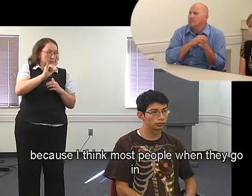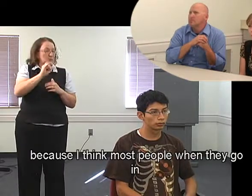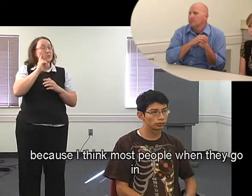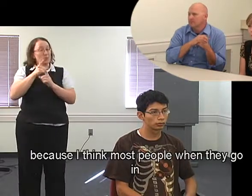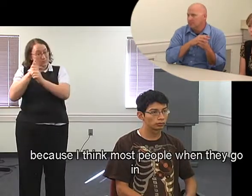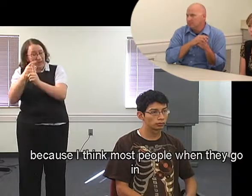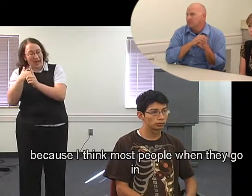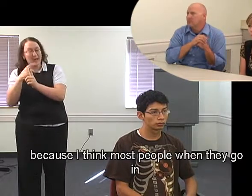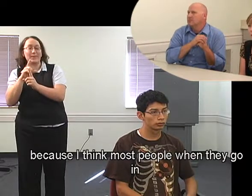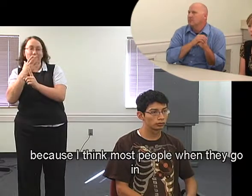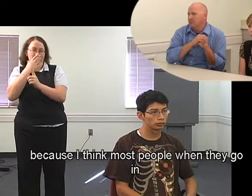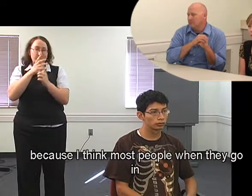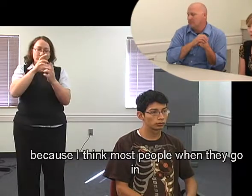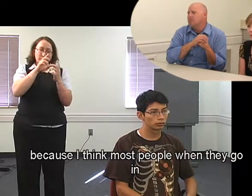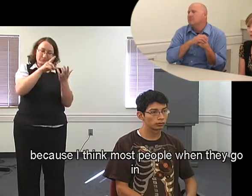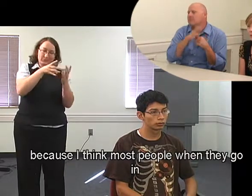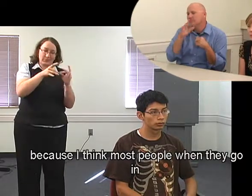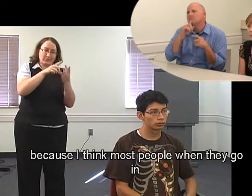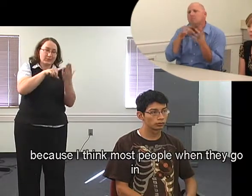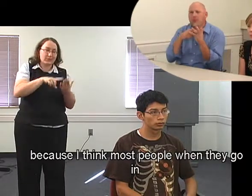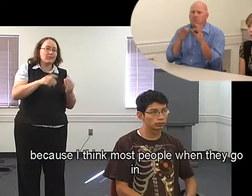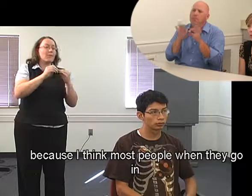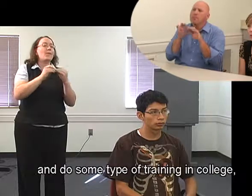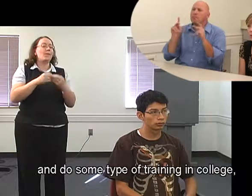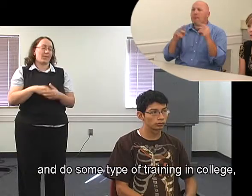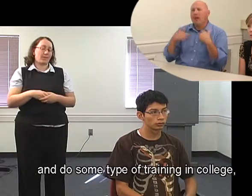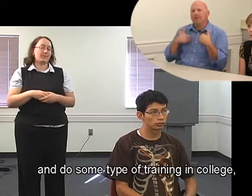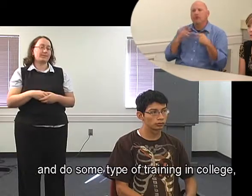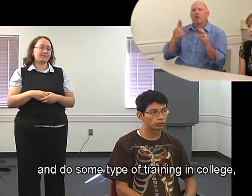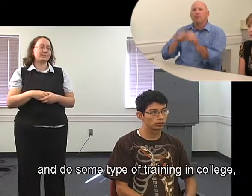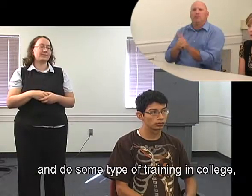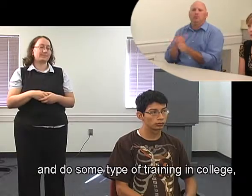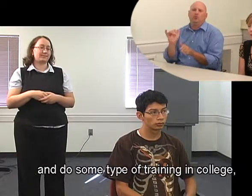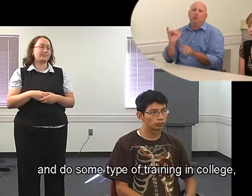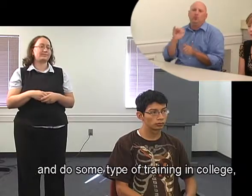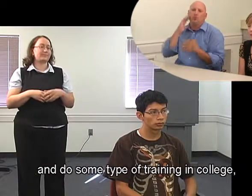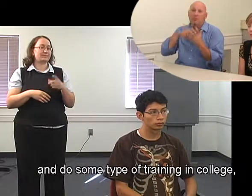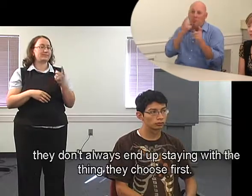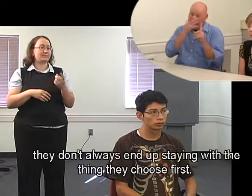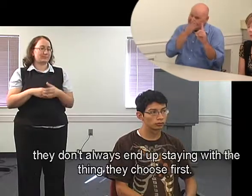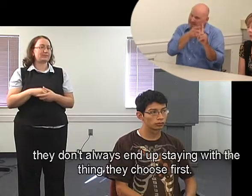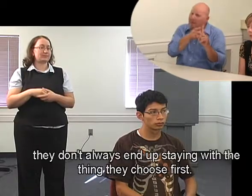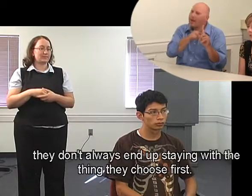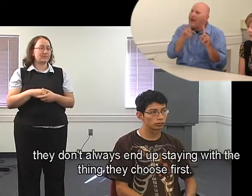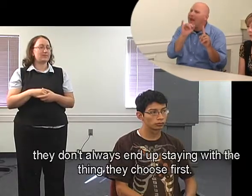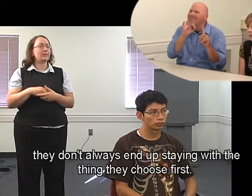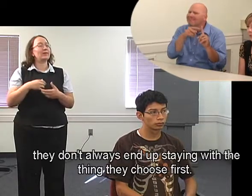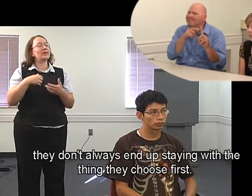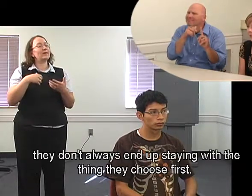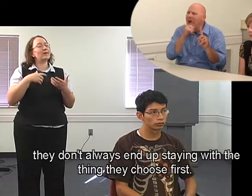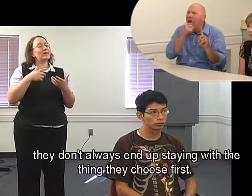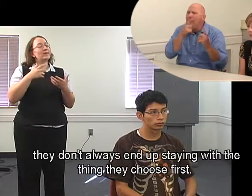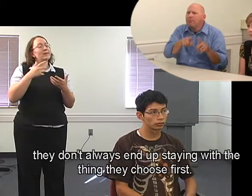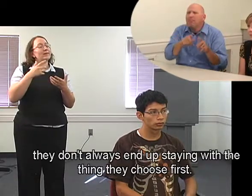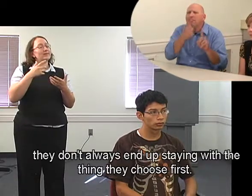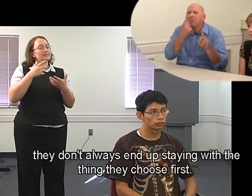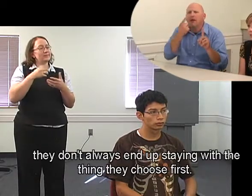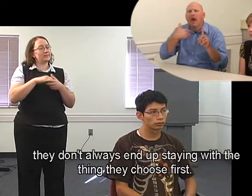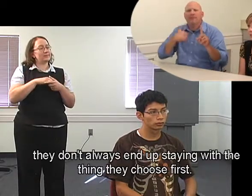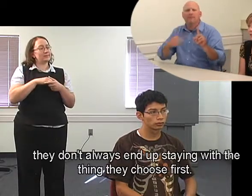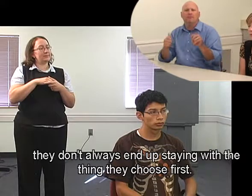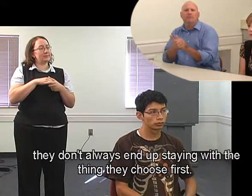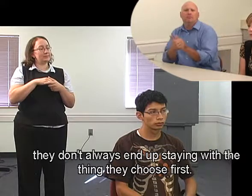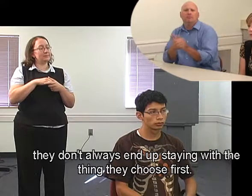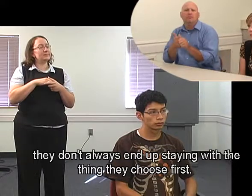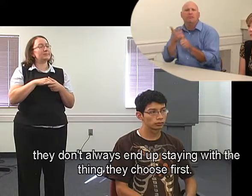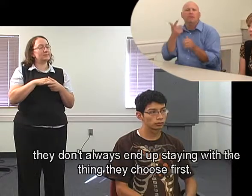don't I think most people when they go in and they do some type of training in college they don't always end up staying with the thing that they